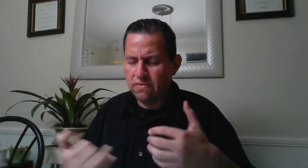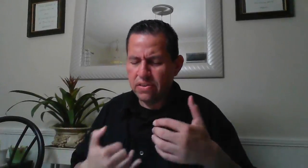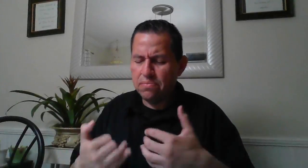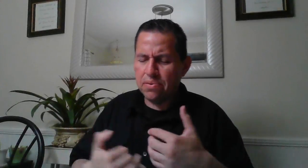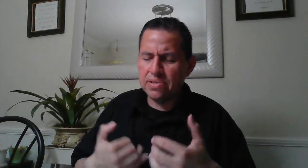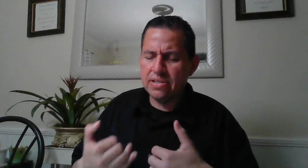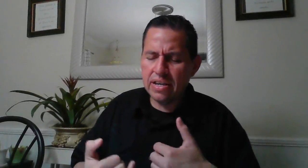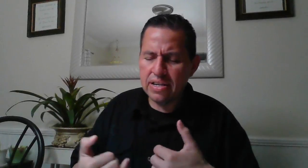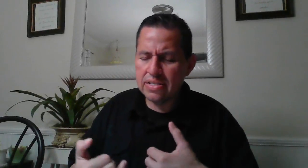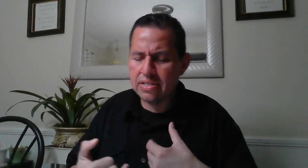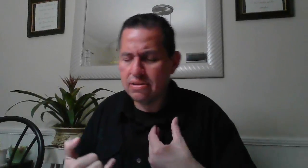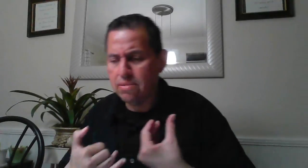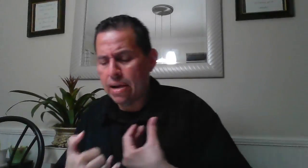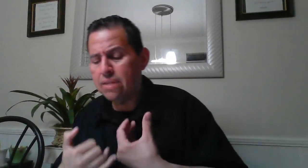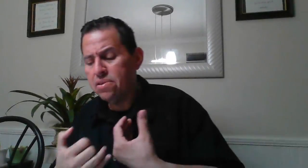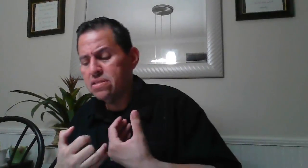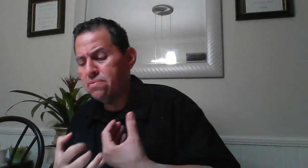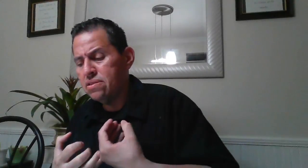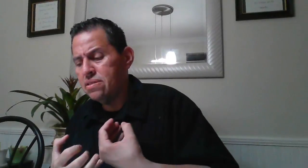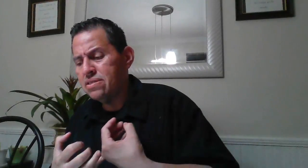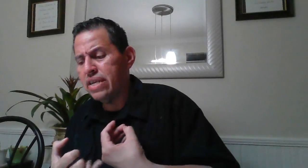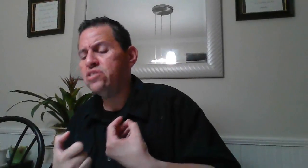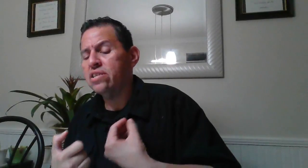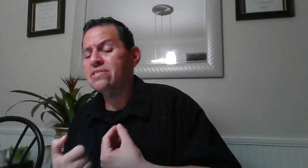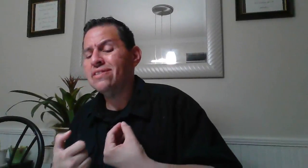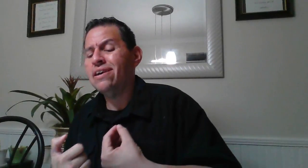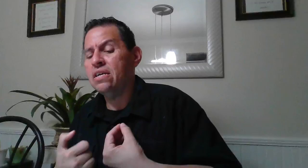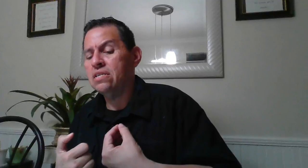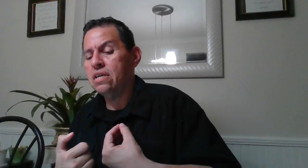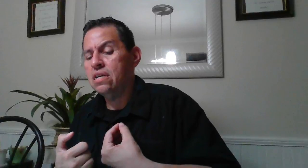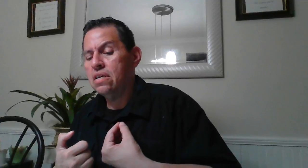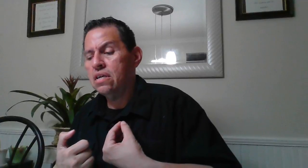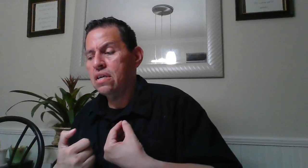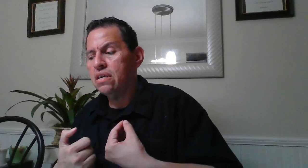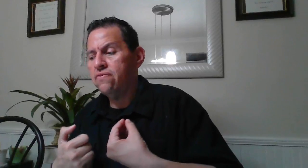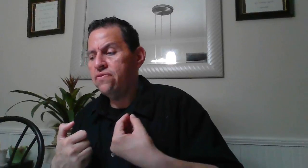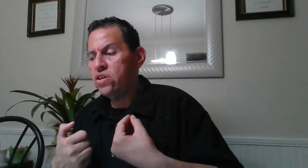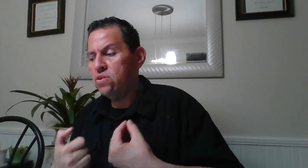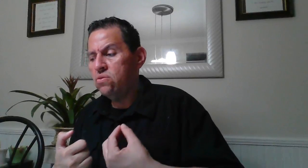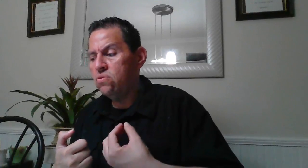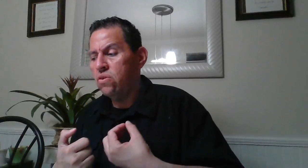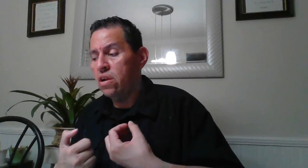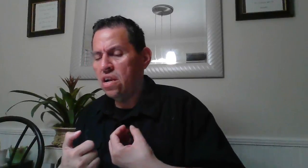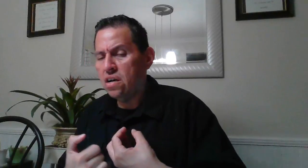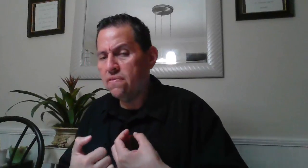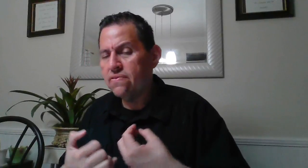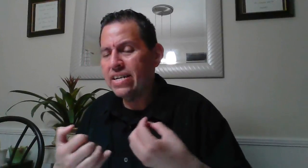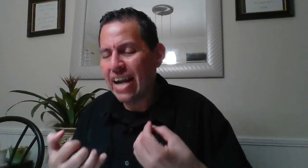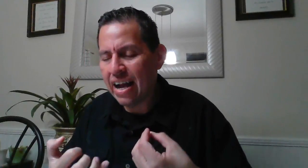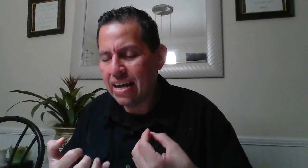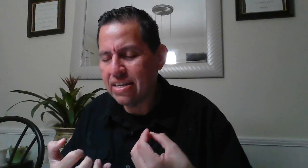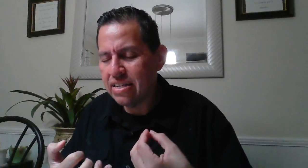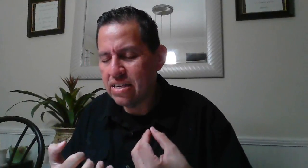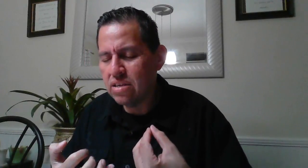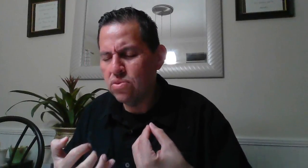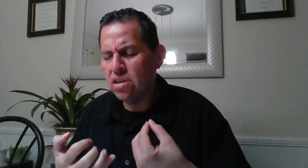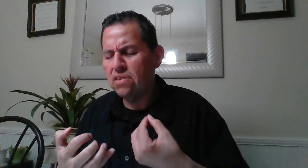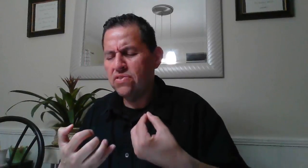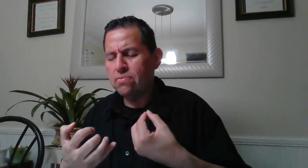very important that is so the bible is essentially saying if you love god he will love you